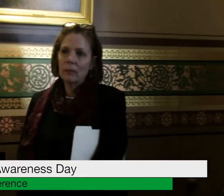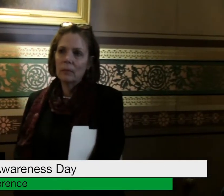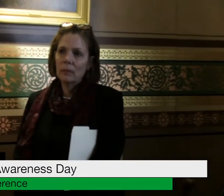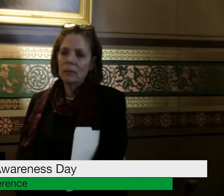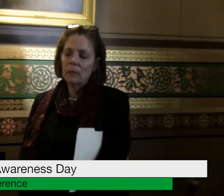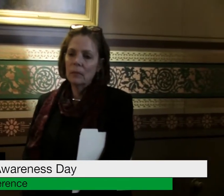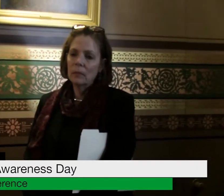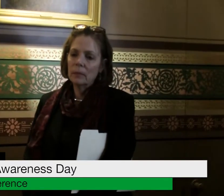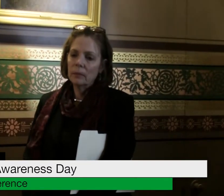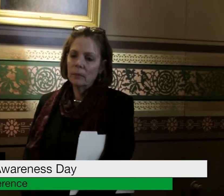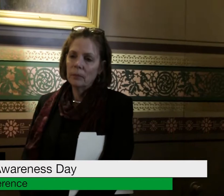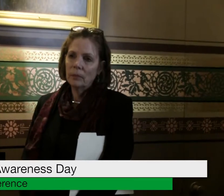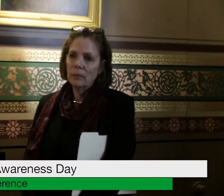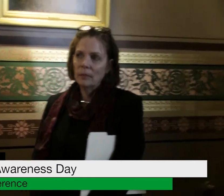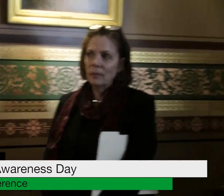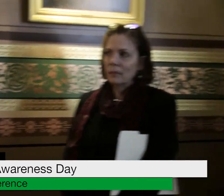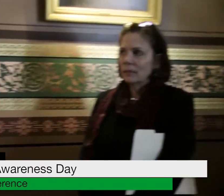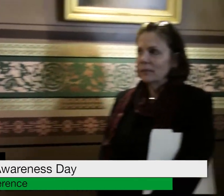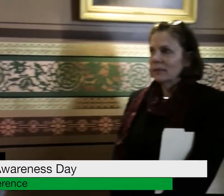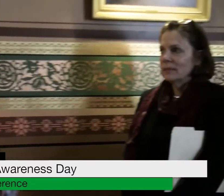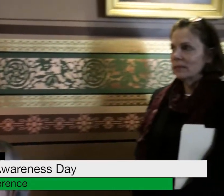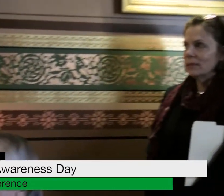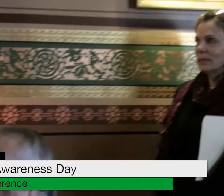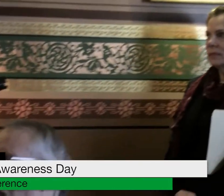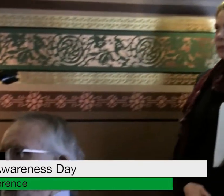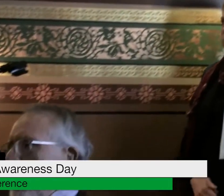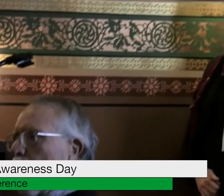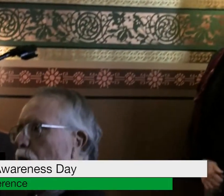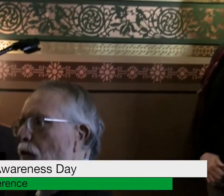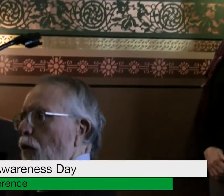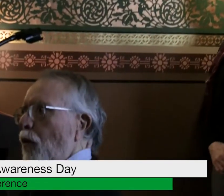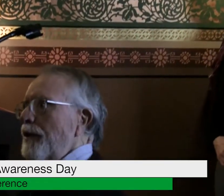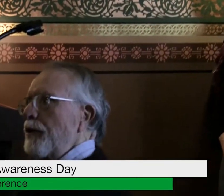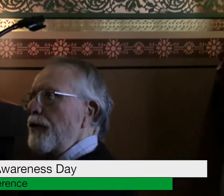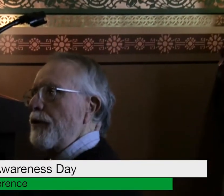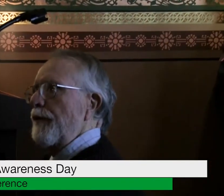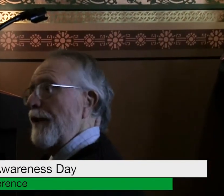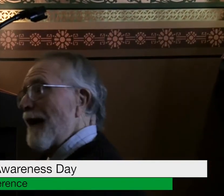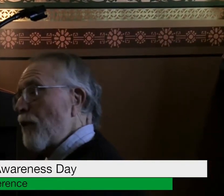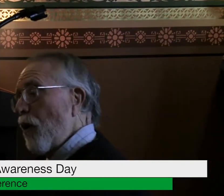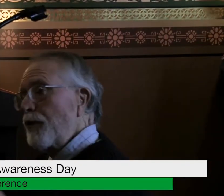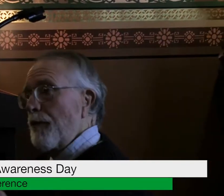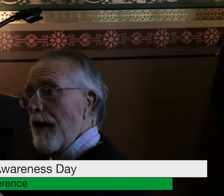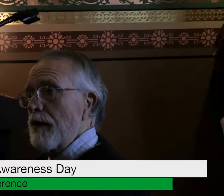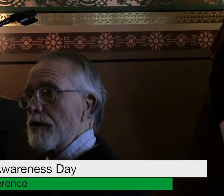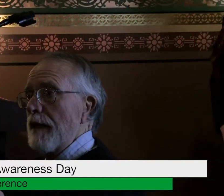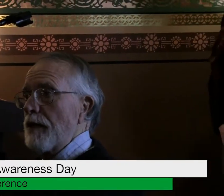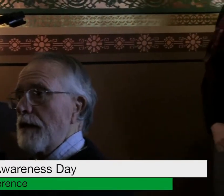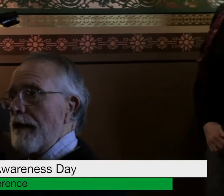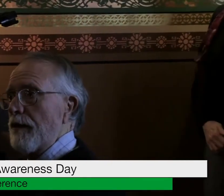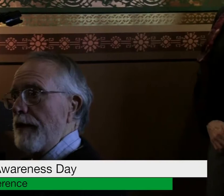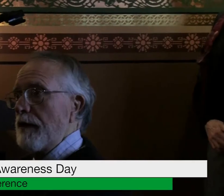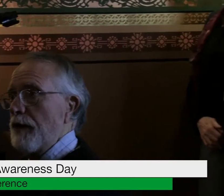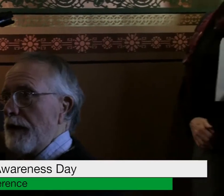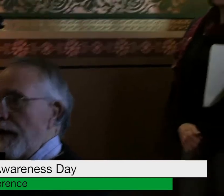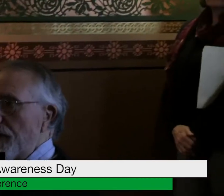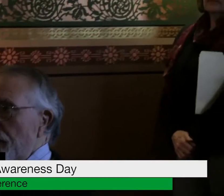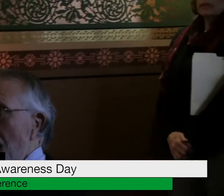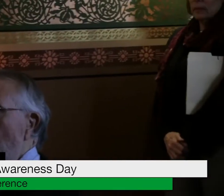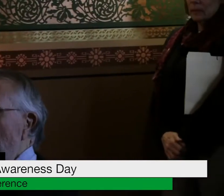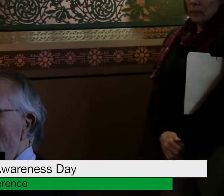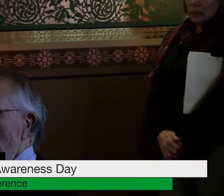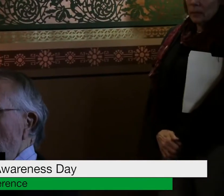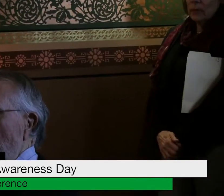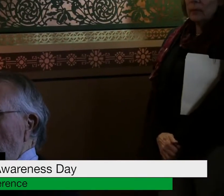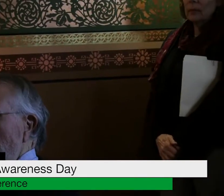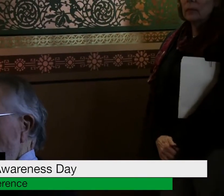Okay, I think if I am understanding your question, you're asking, what do you do if you have older parents that look like they're going to need